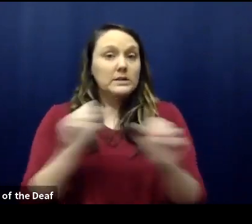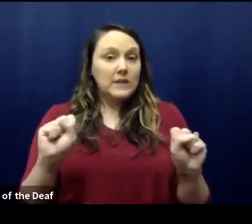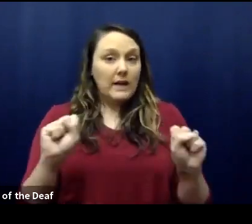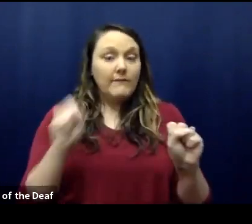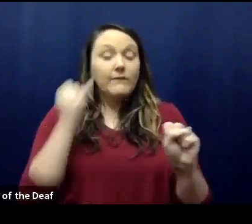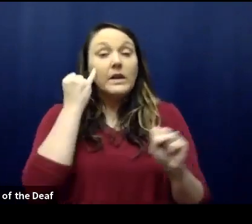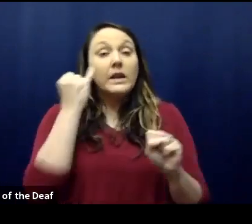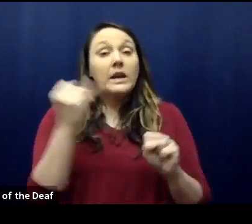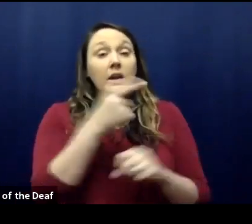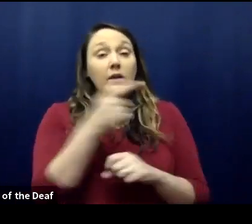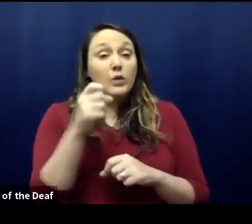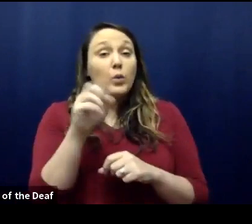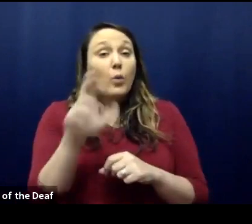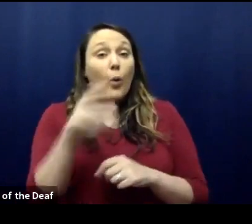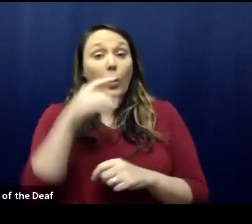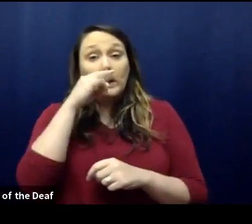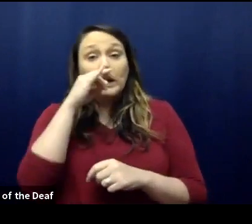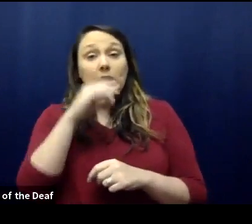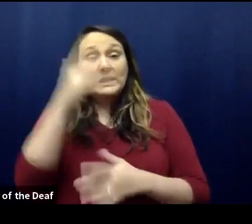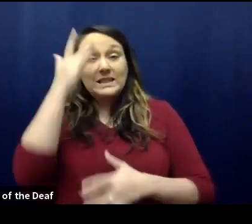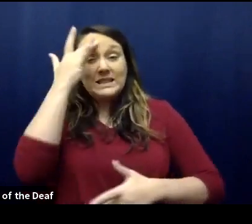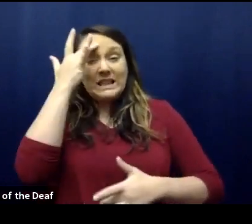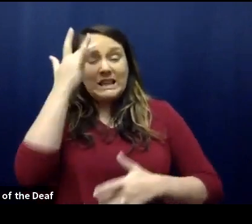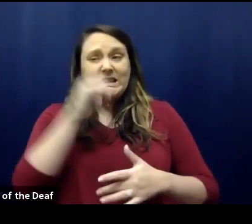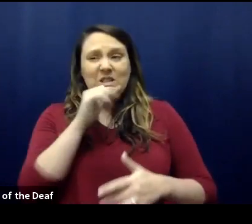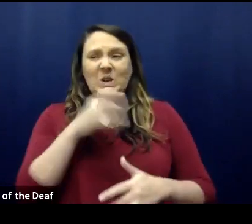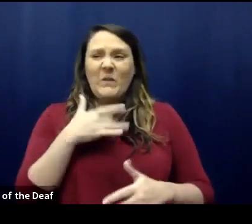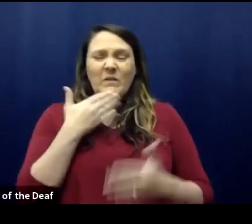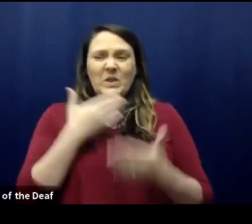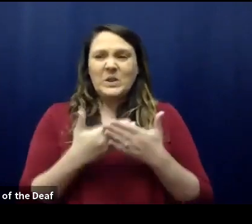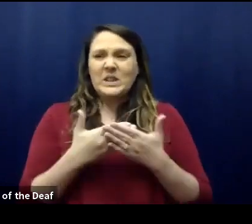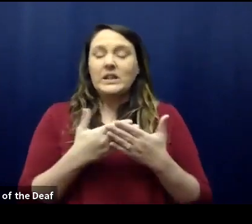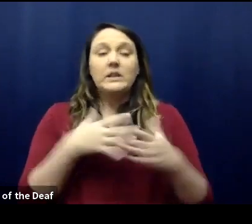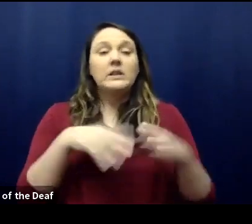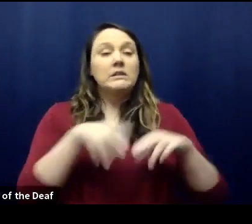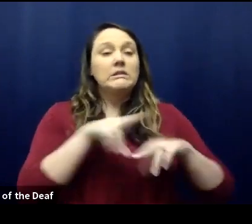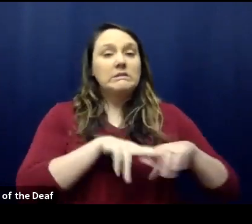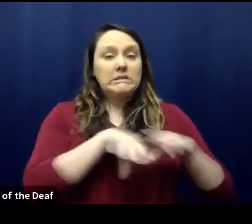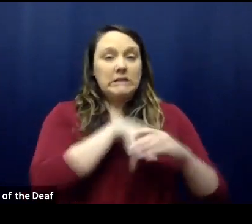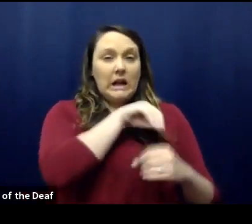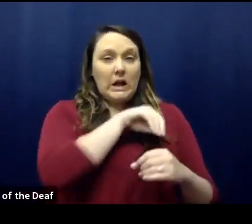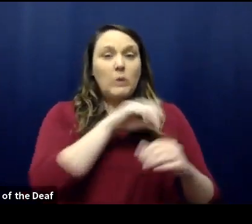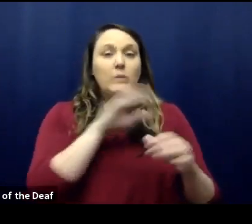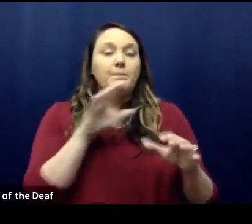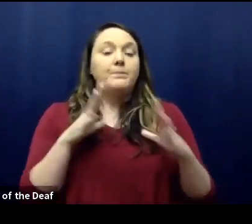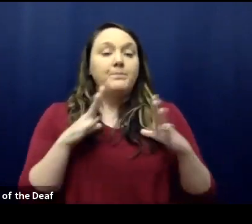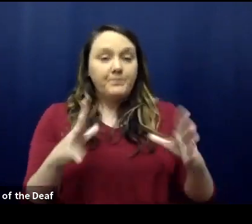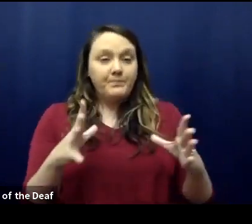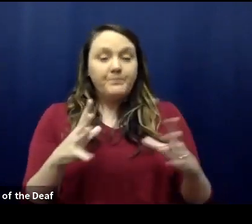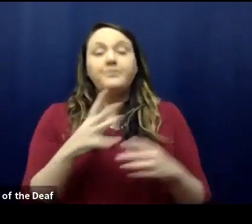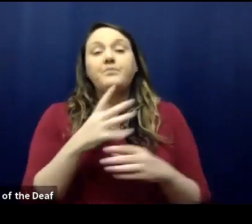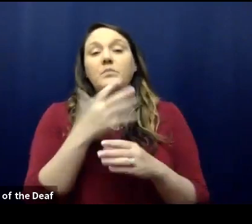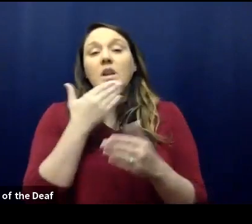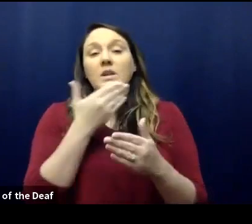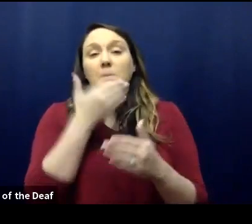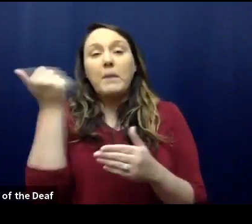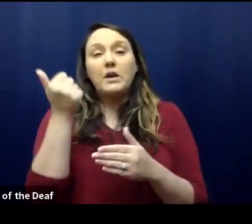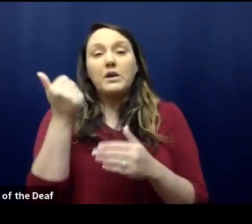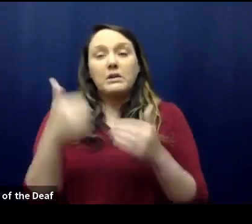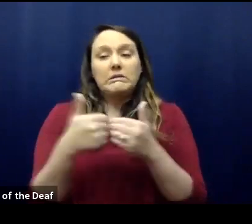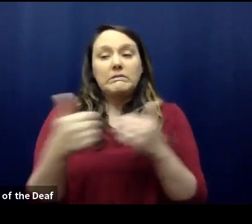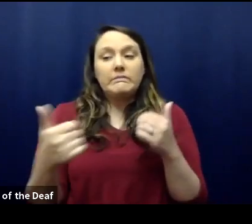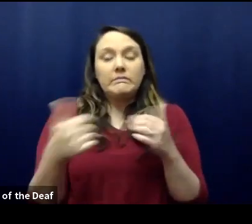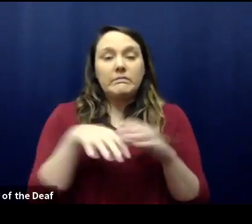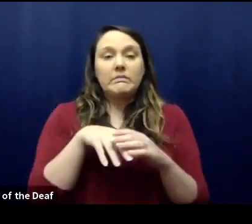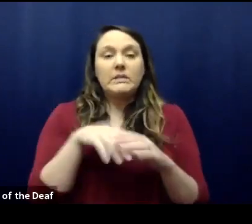feeling well, set this game out. It's better to miss a game or two than potentially spread an illness to other members of the team.